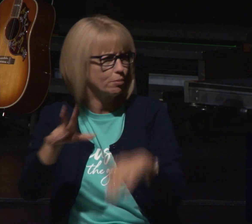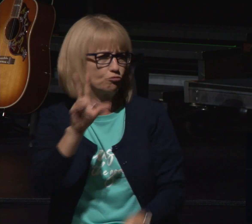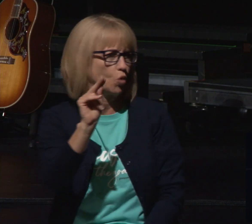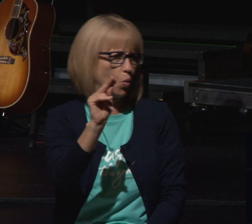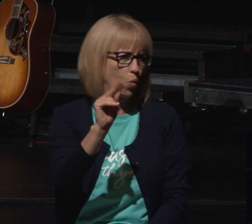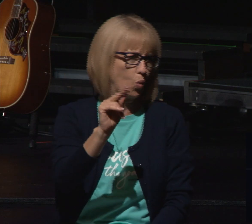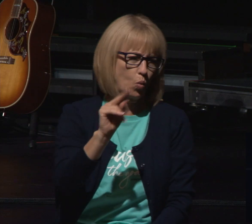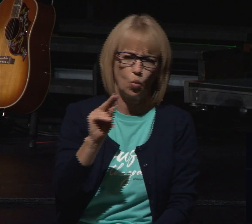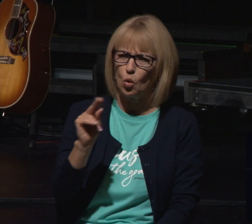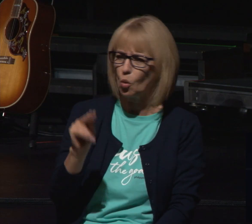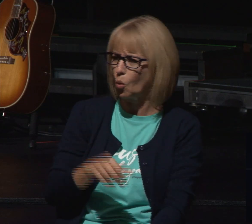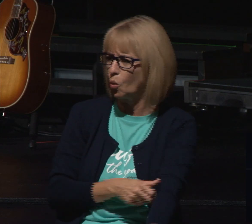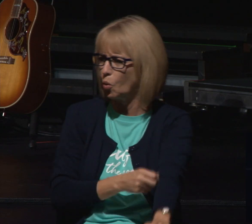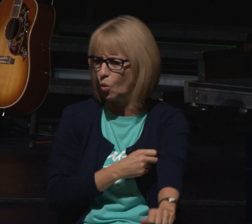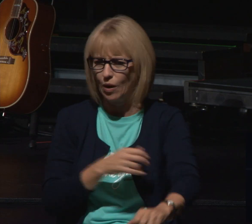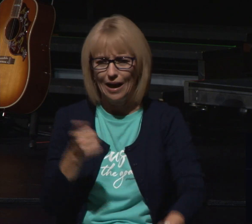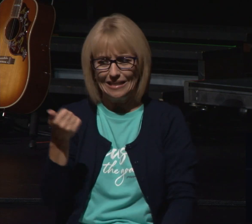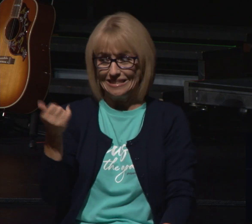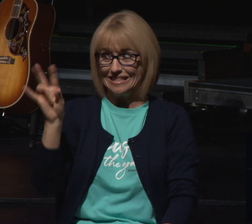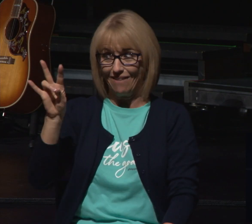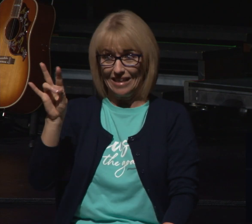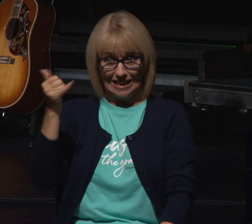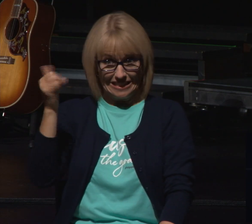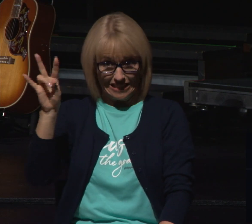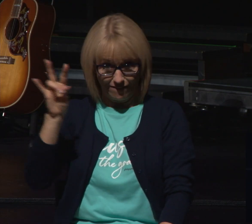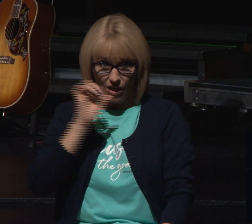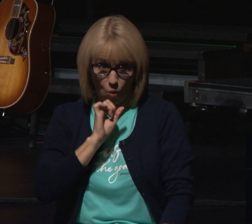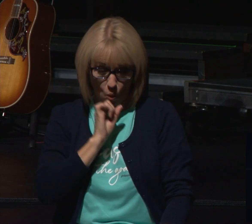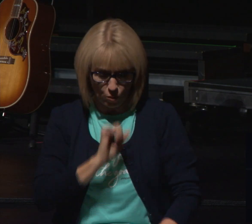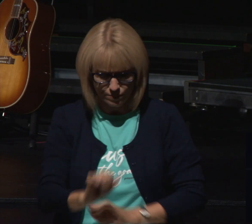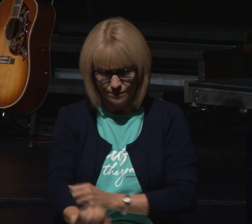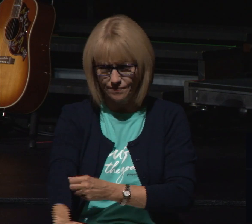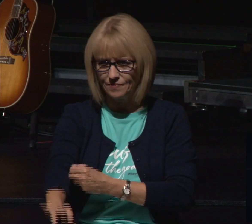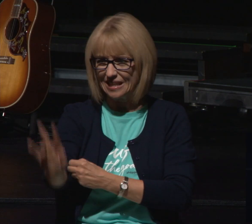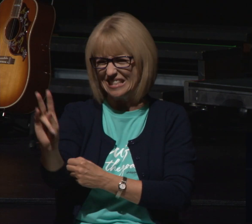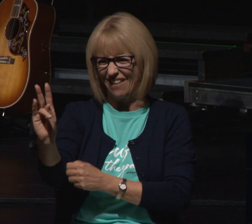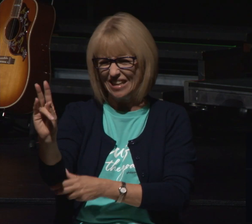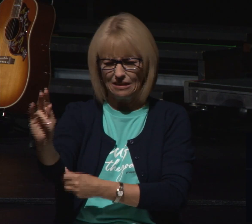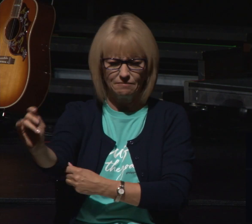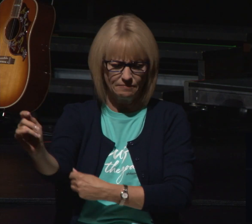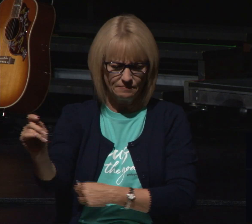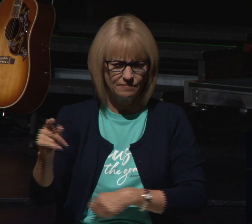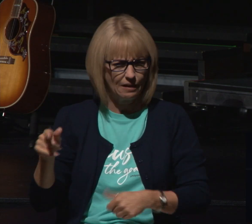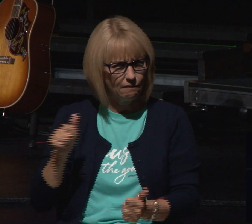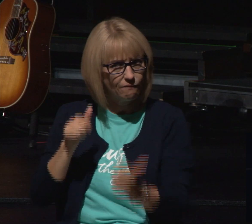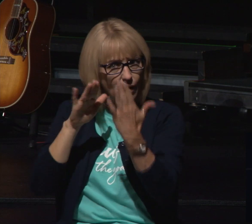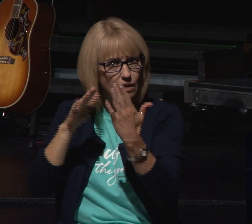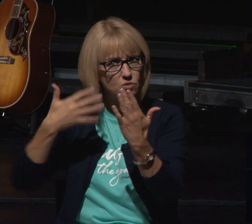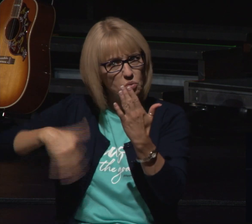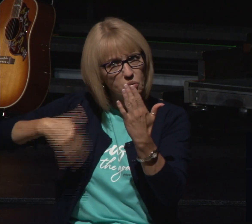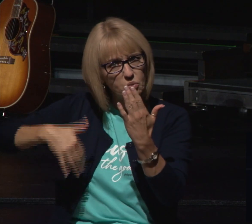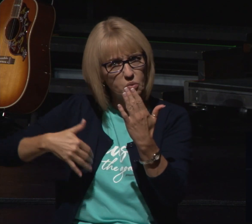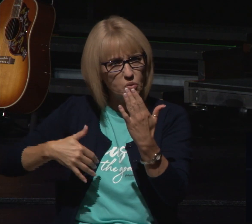wonderful at the age of 17 as a teenager the story begins he had faced a lot already but it's just getting started verse number